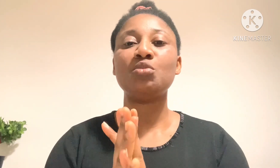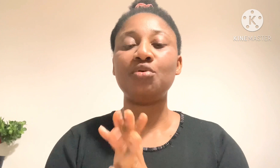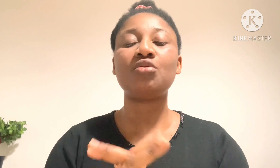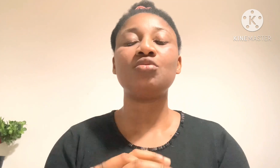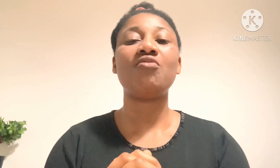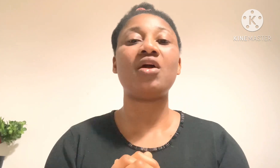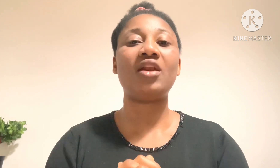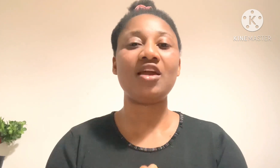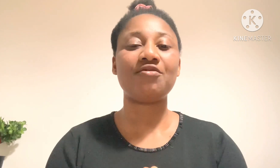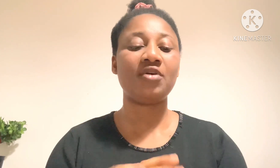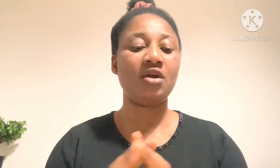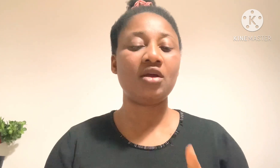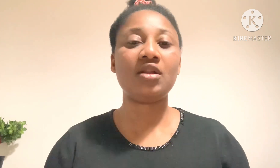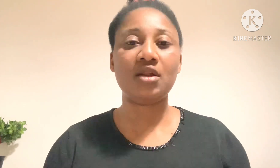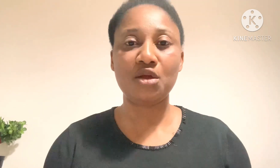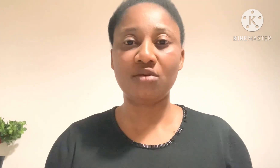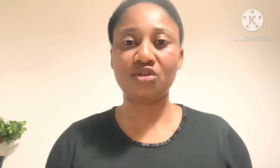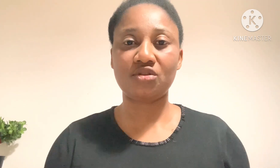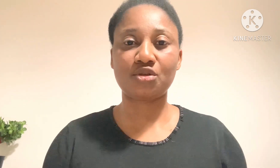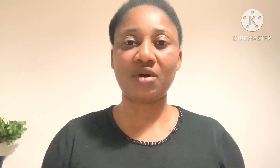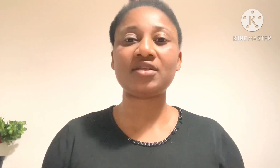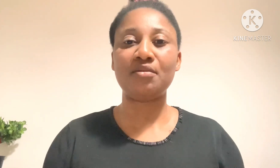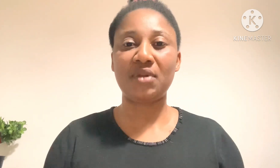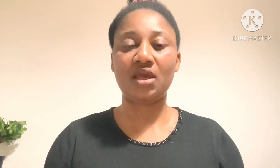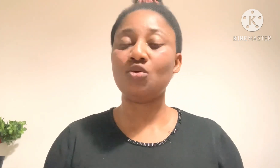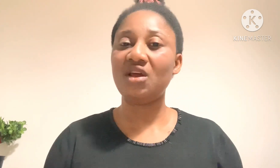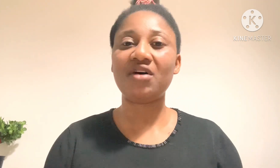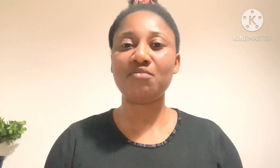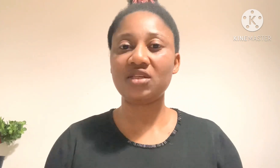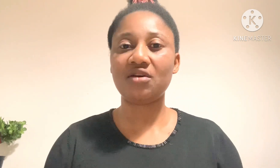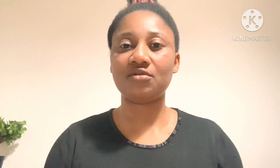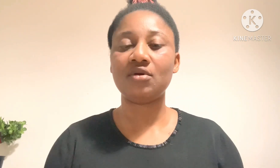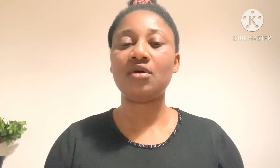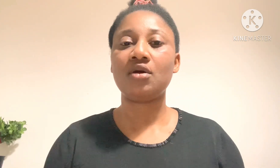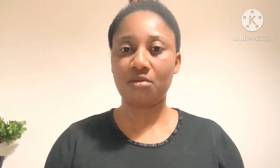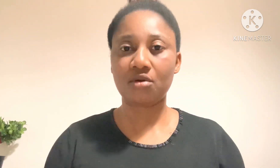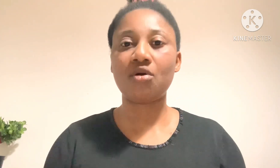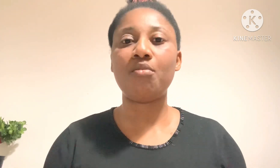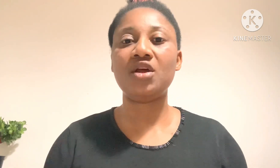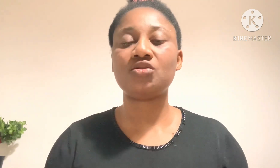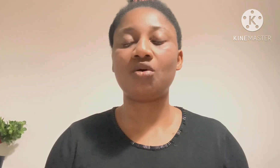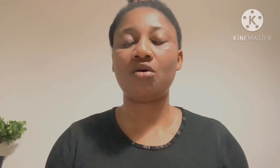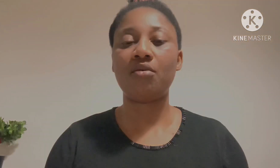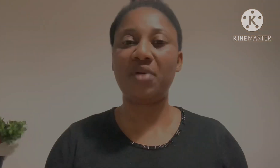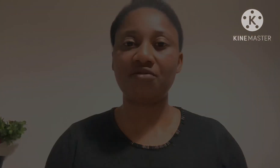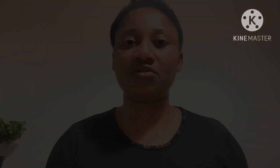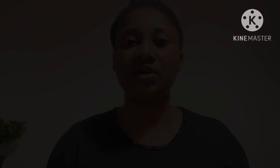To broken over your life. In the name of Jesus Christ. Amen. You will never miss heaven. God bless you all. Bye for now.